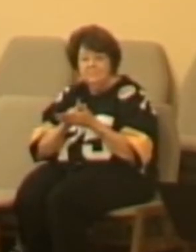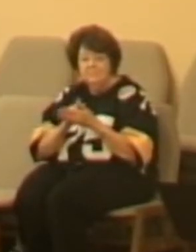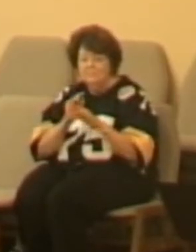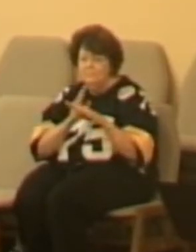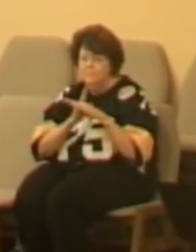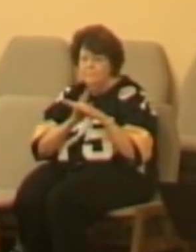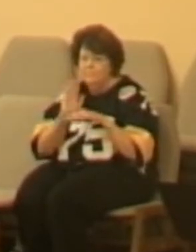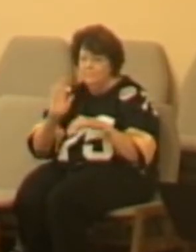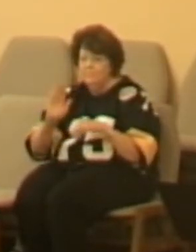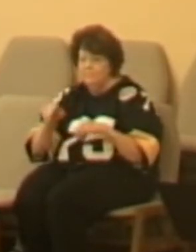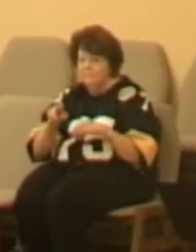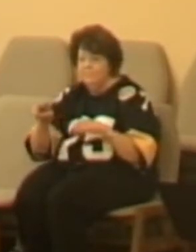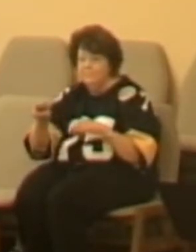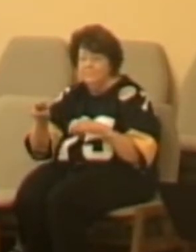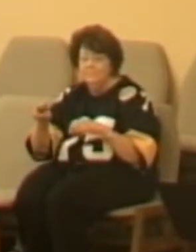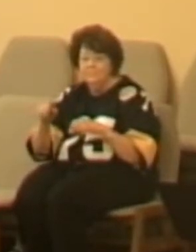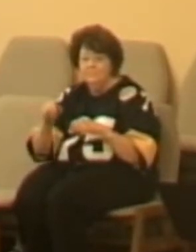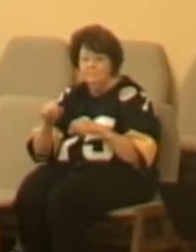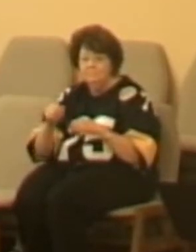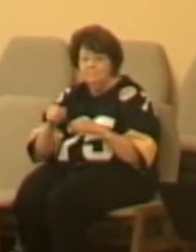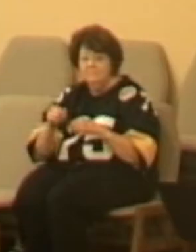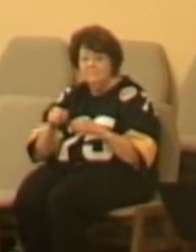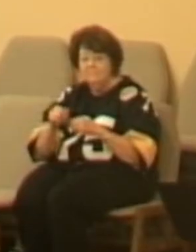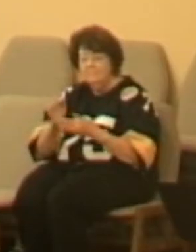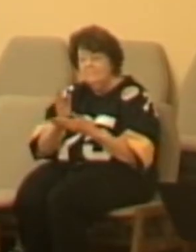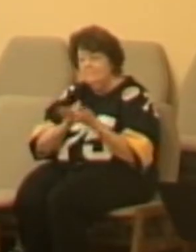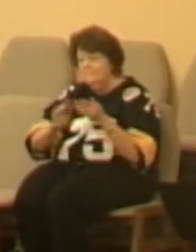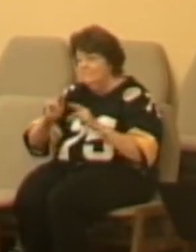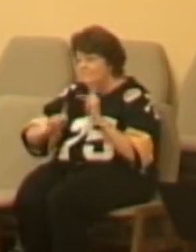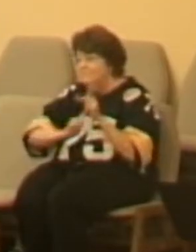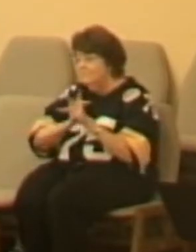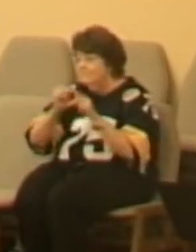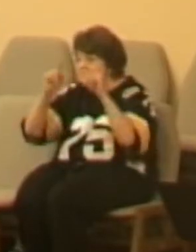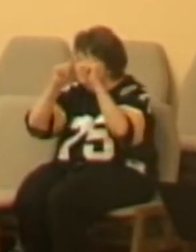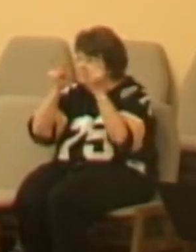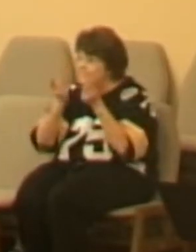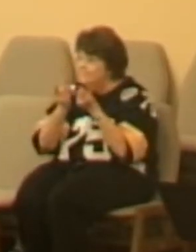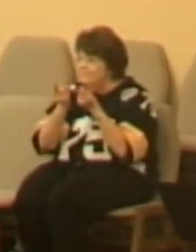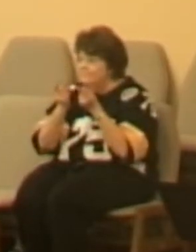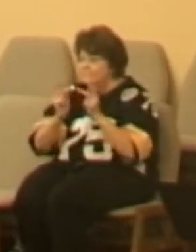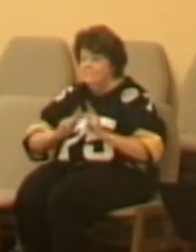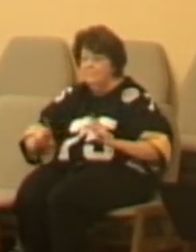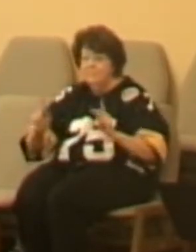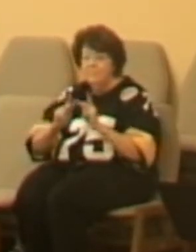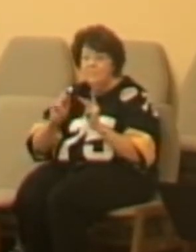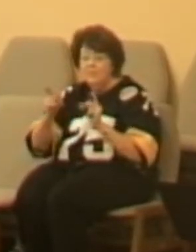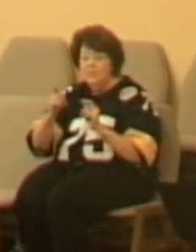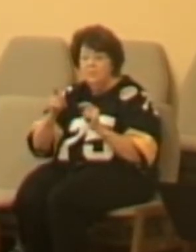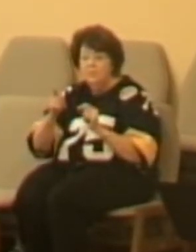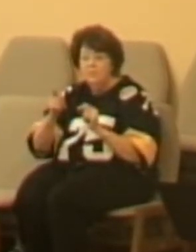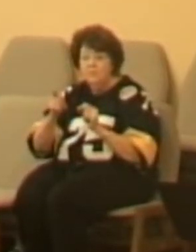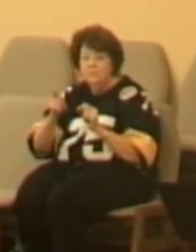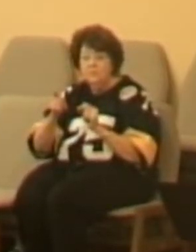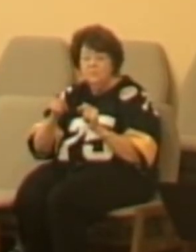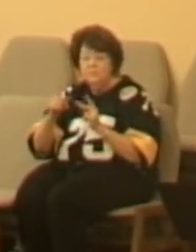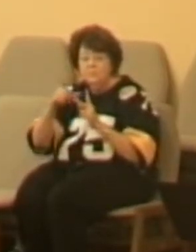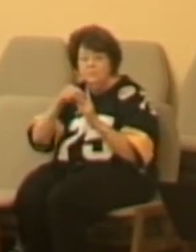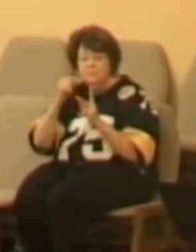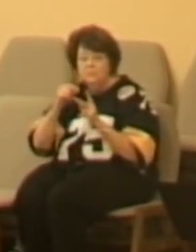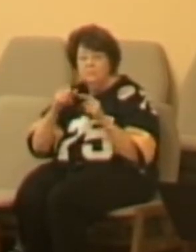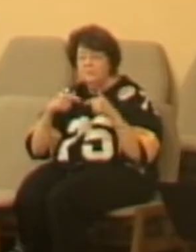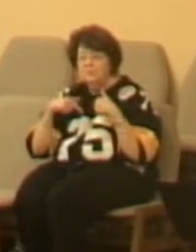Things like some type of sinfulness, a place where you are willingly choosing to live outside the will of God.